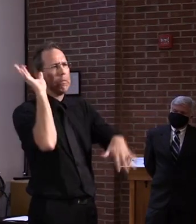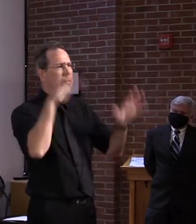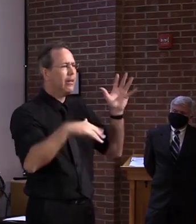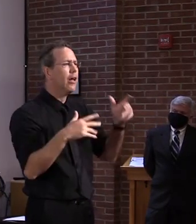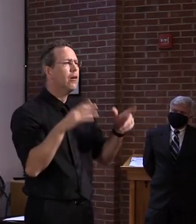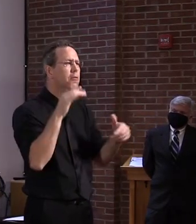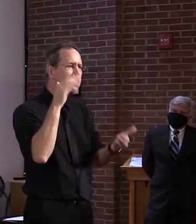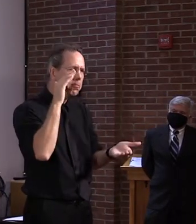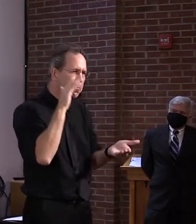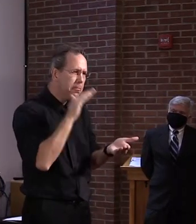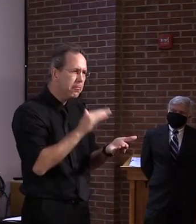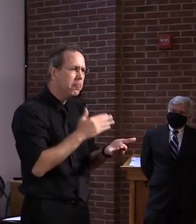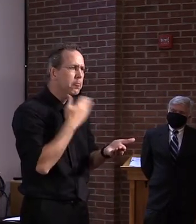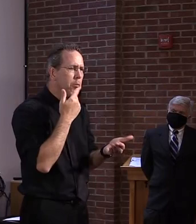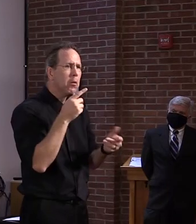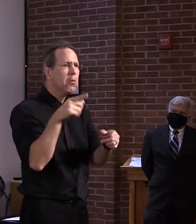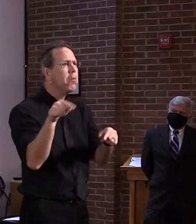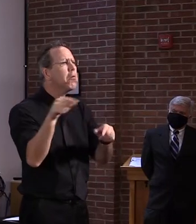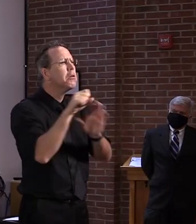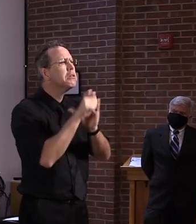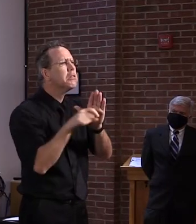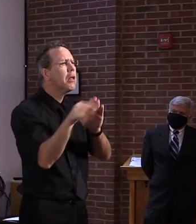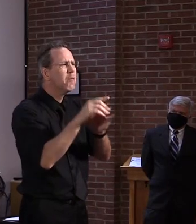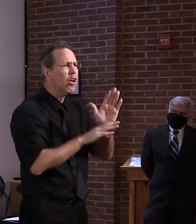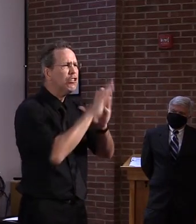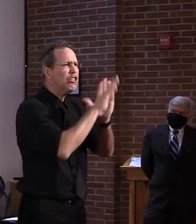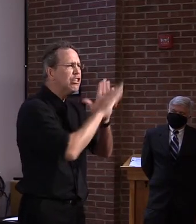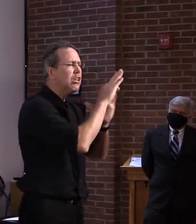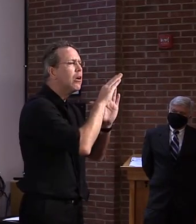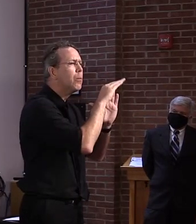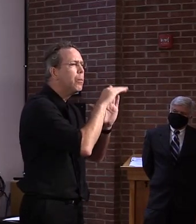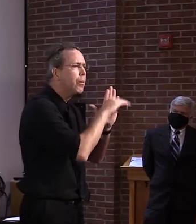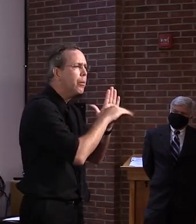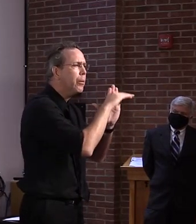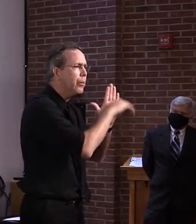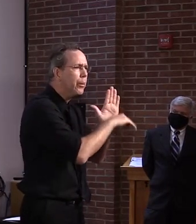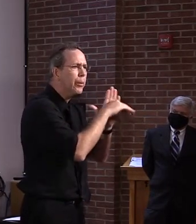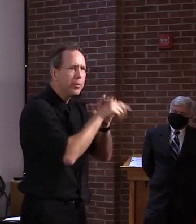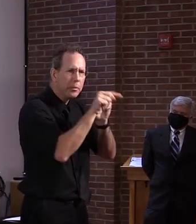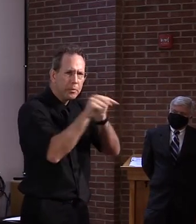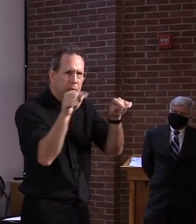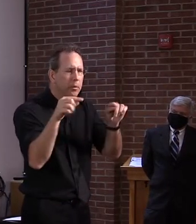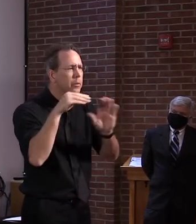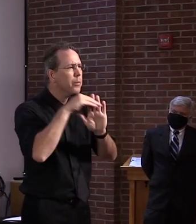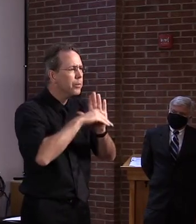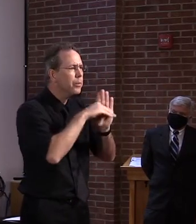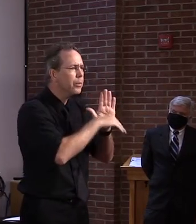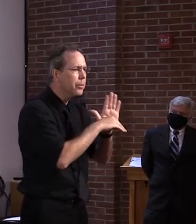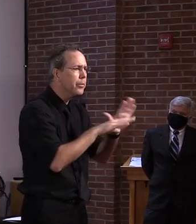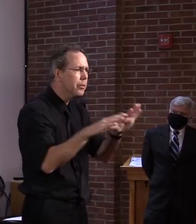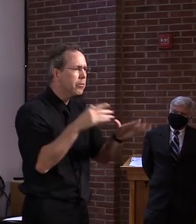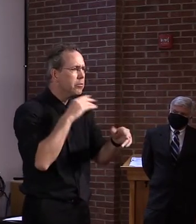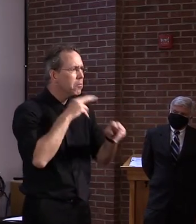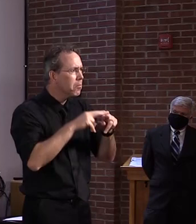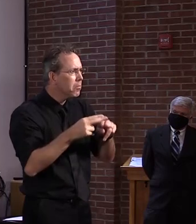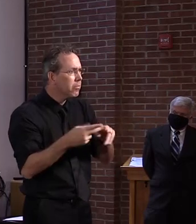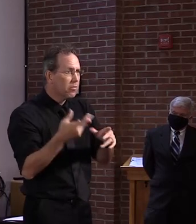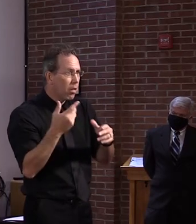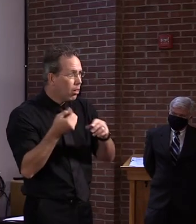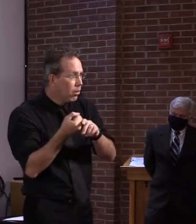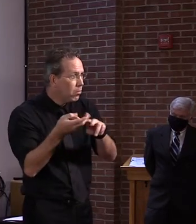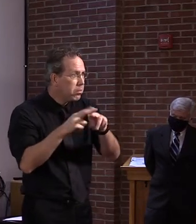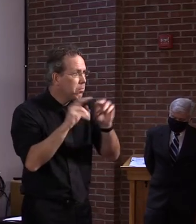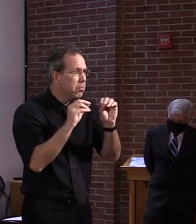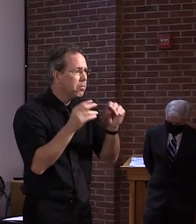majority of states right now. As opposed to just a month ago or so where, um, everybody saw that there was a real problem